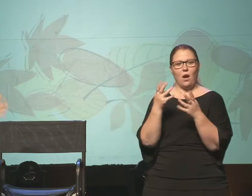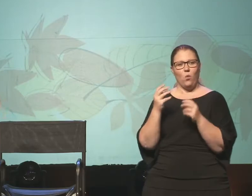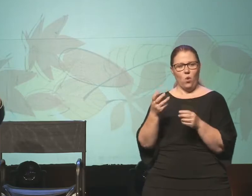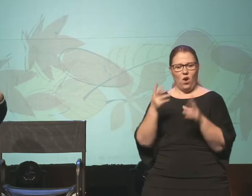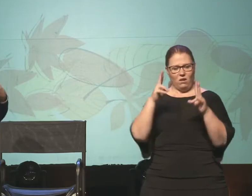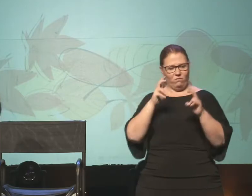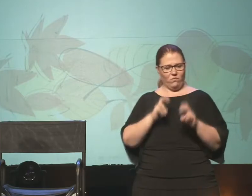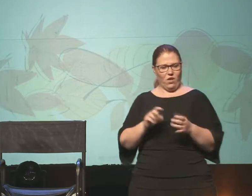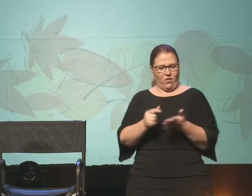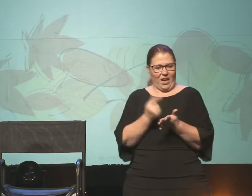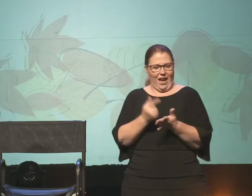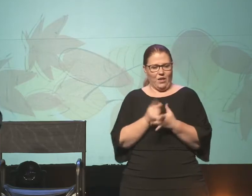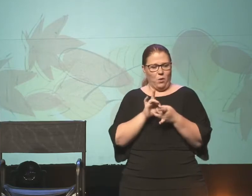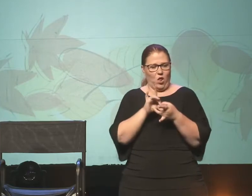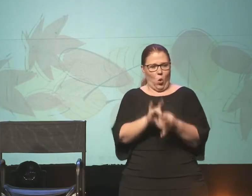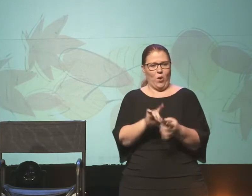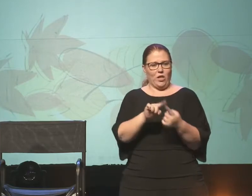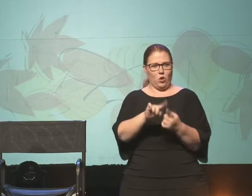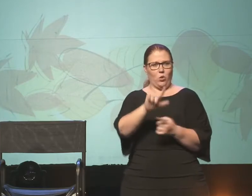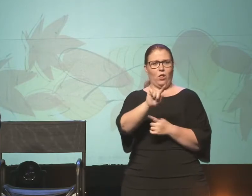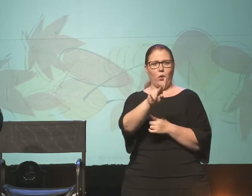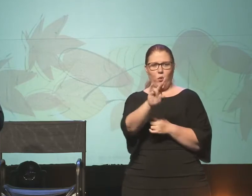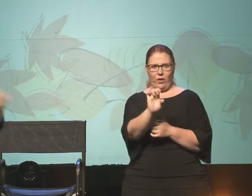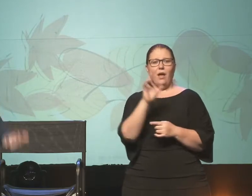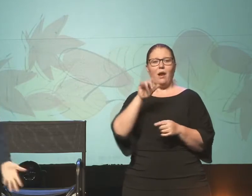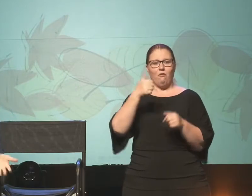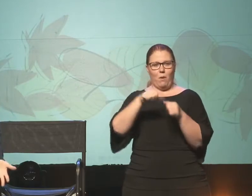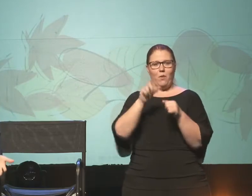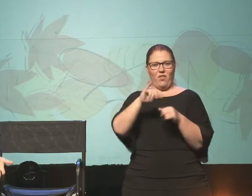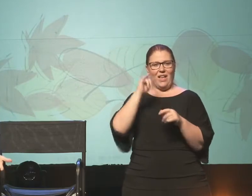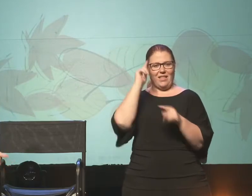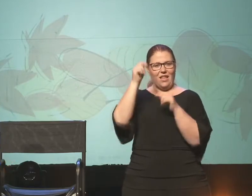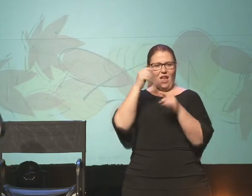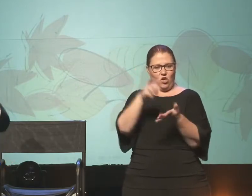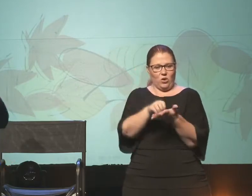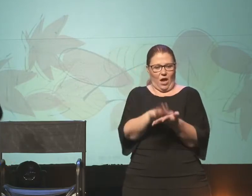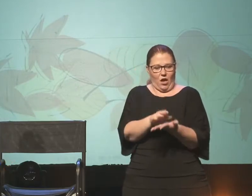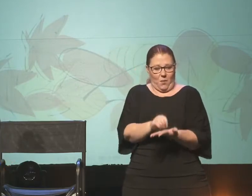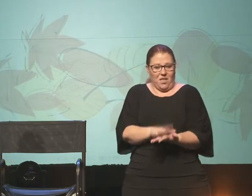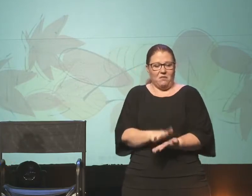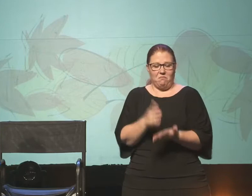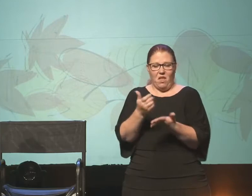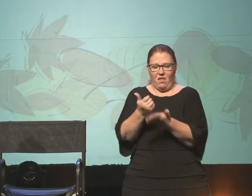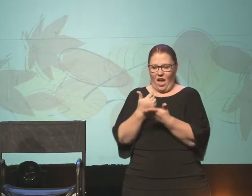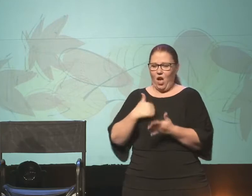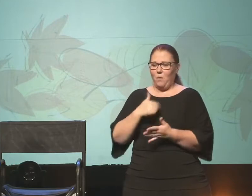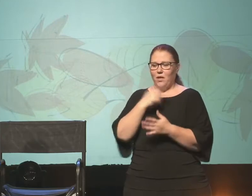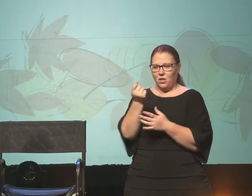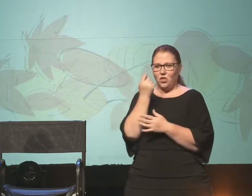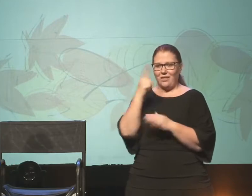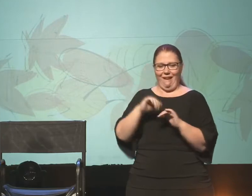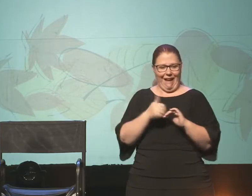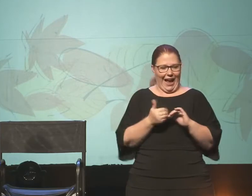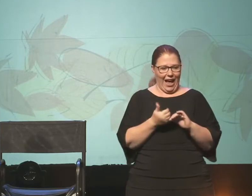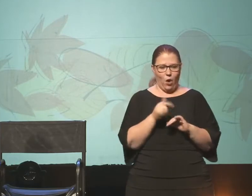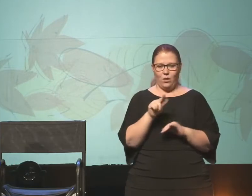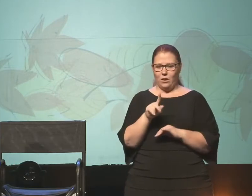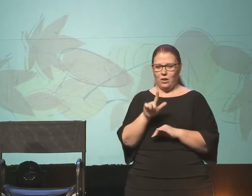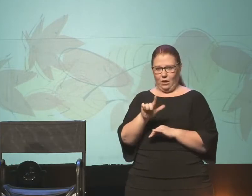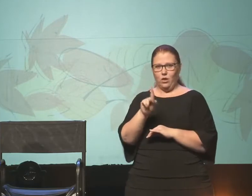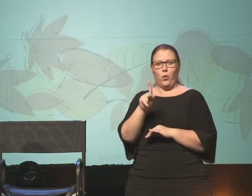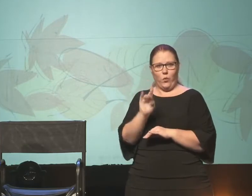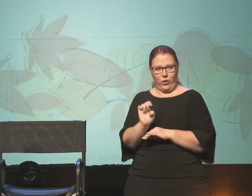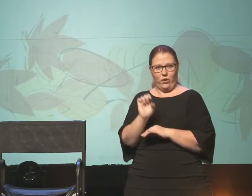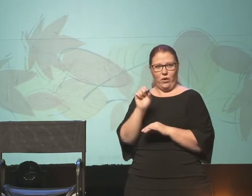the gospel according to Luke. And remember, these are theological documents. They're meant to help us understand how Luke, the